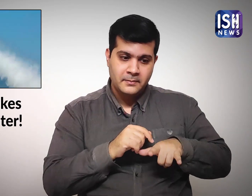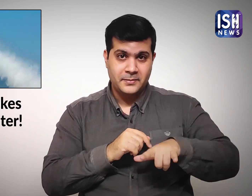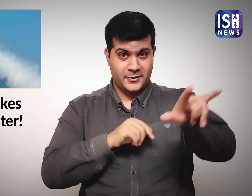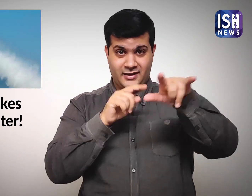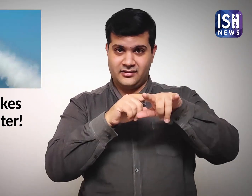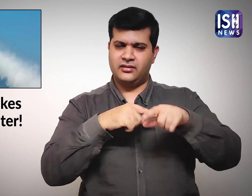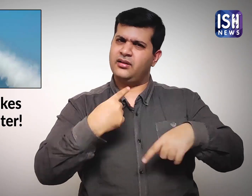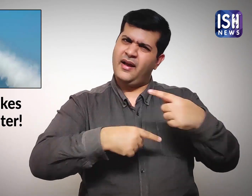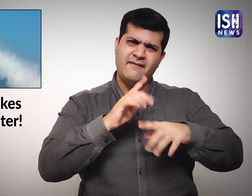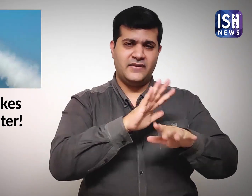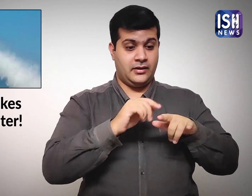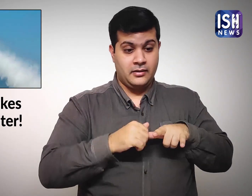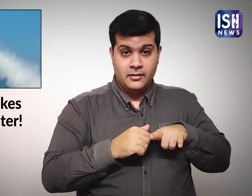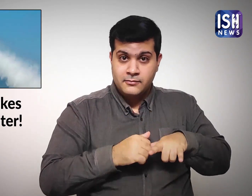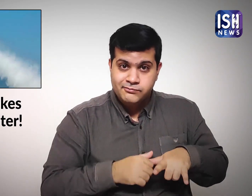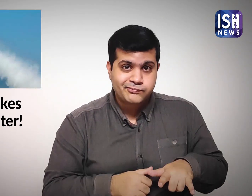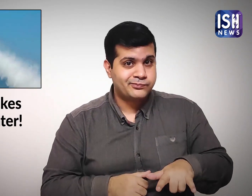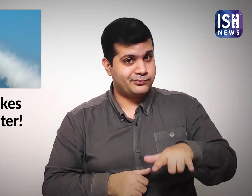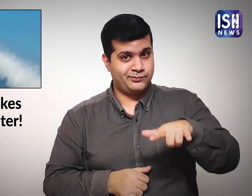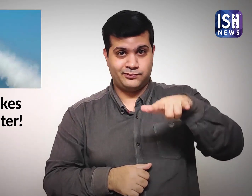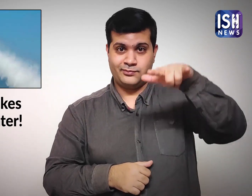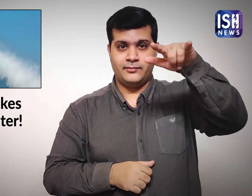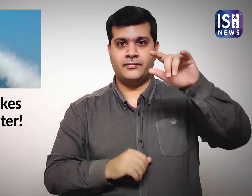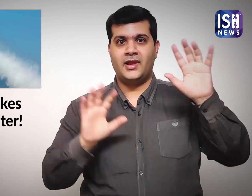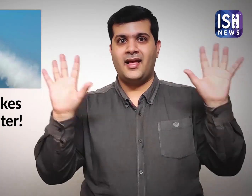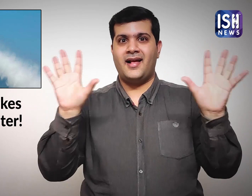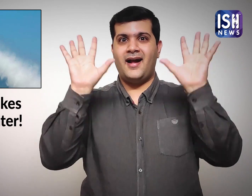They sent planes to the clouds and released salt in the air.